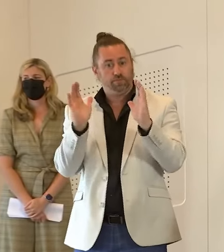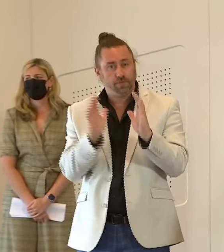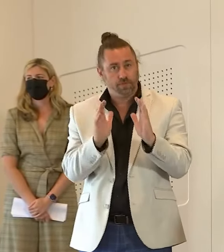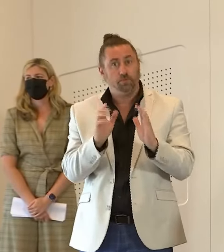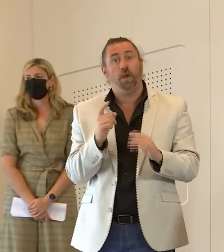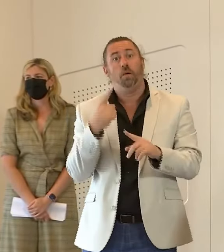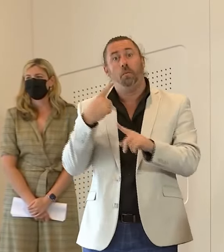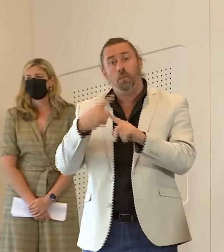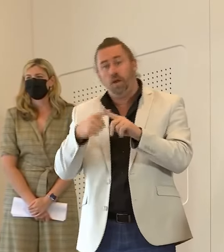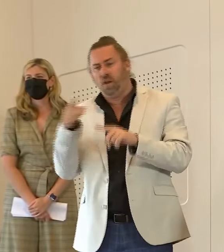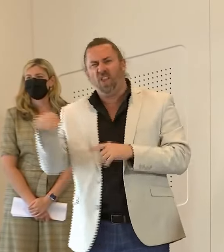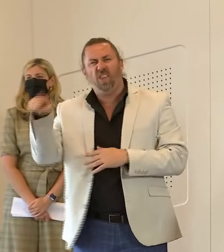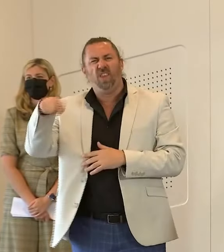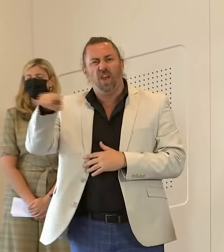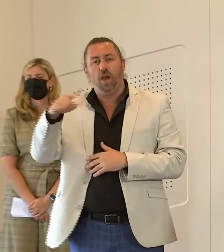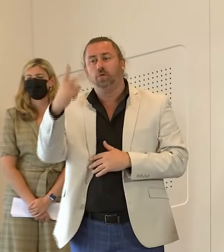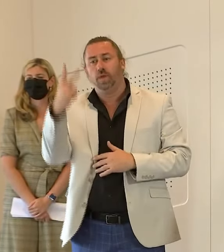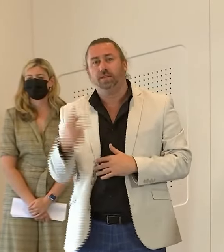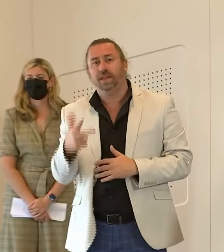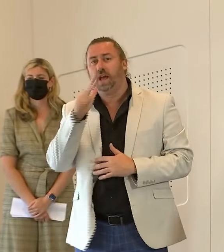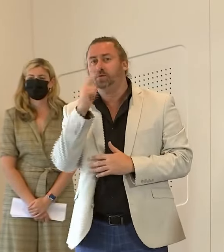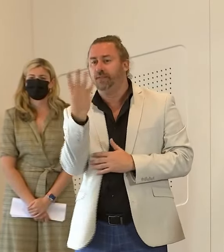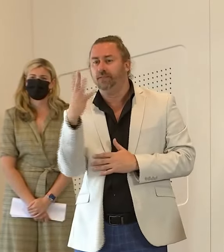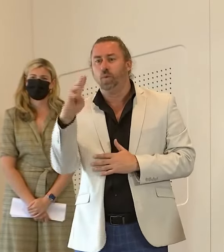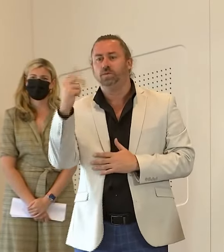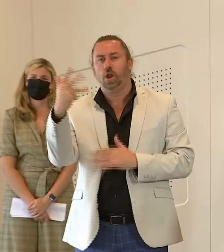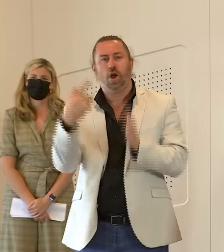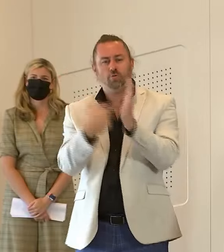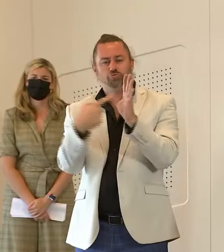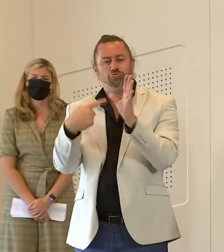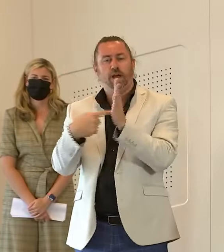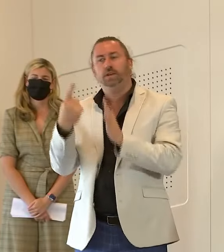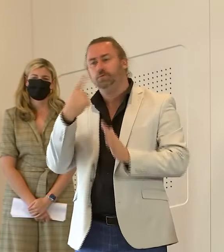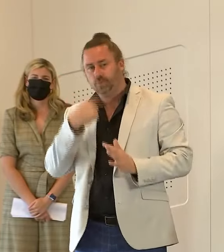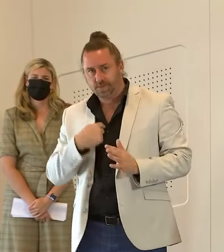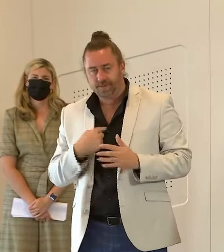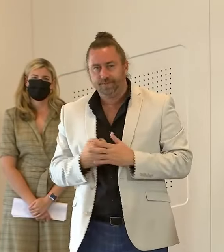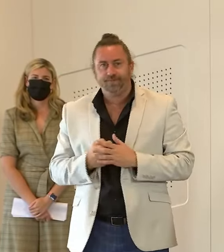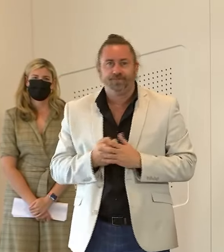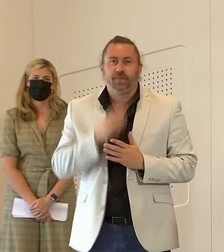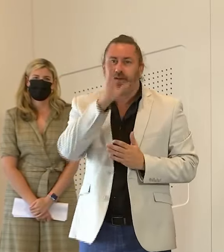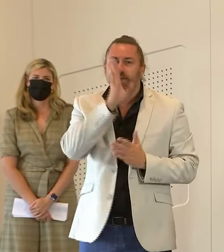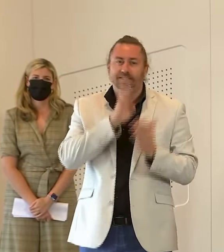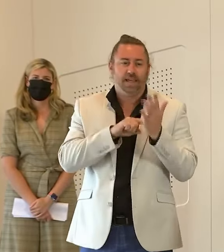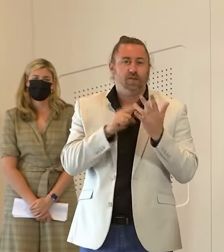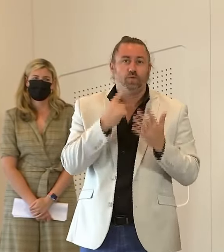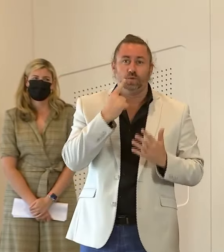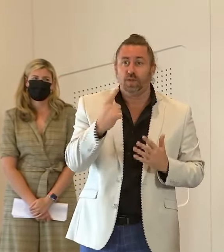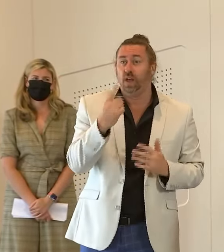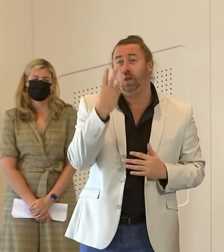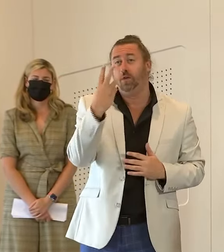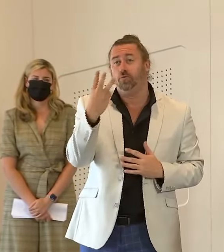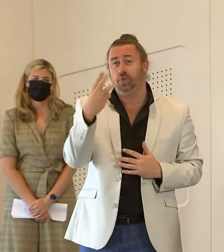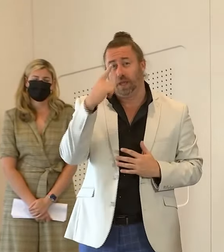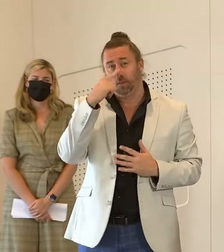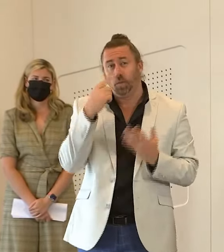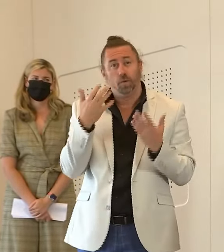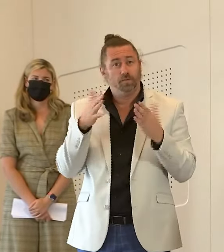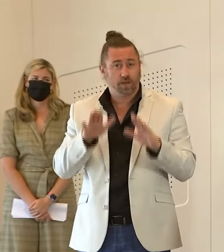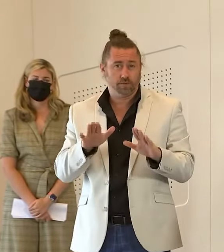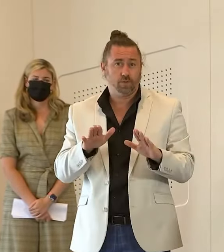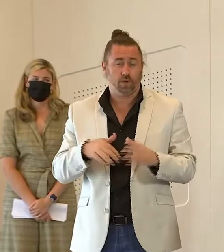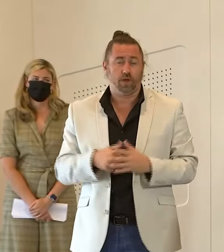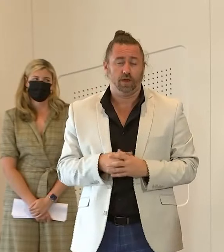,849 positive rats. Tragically we have to report three people have lost their lives